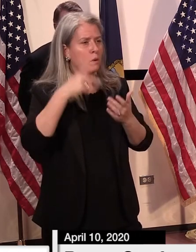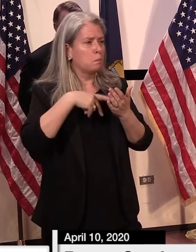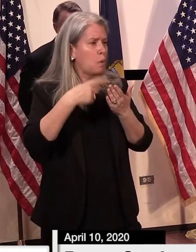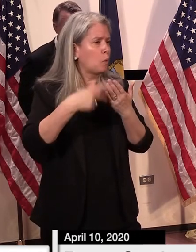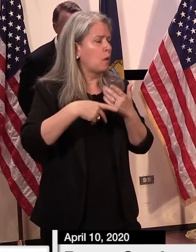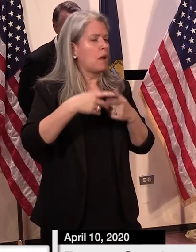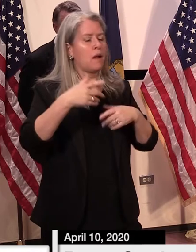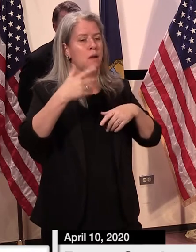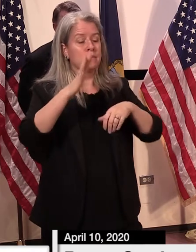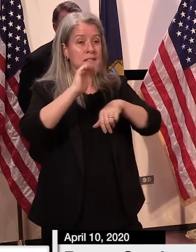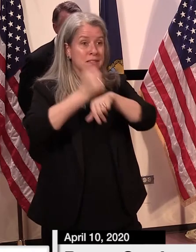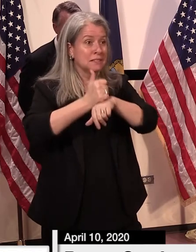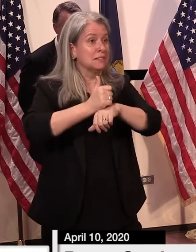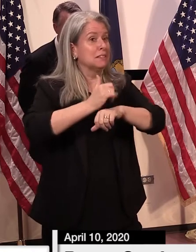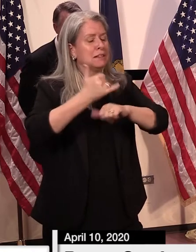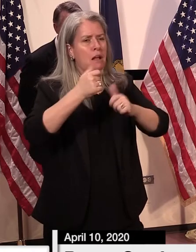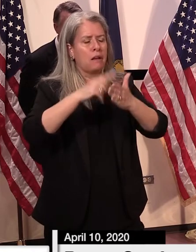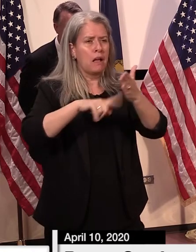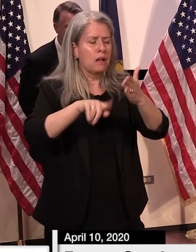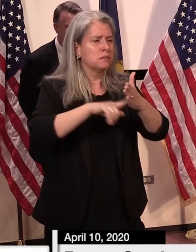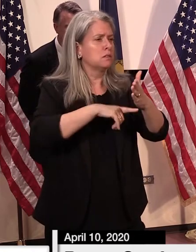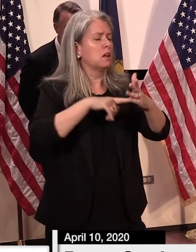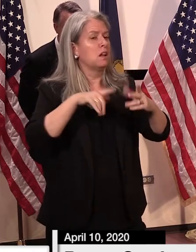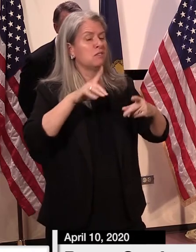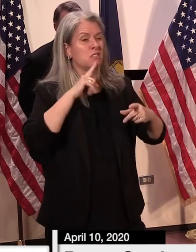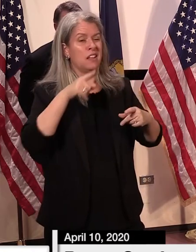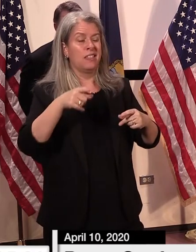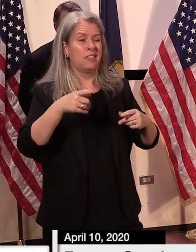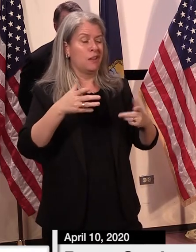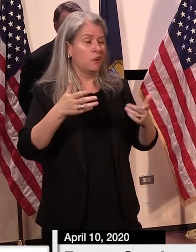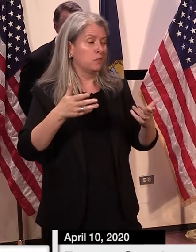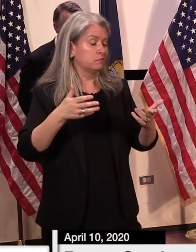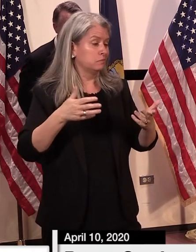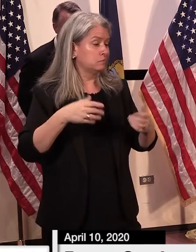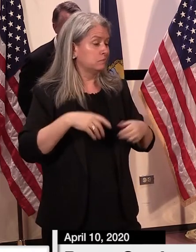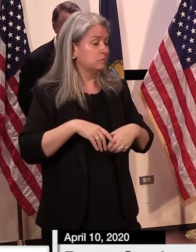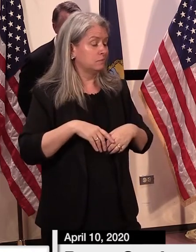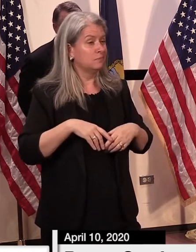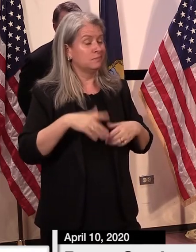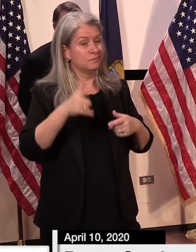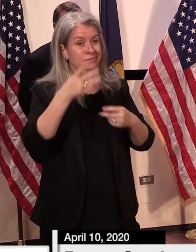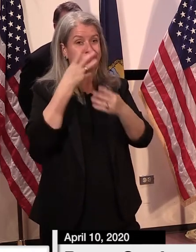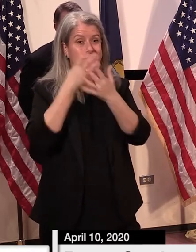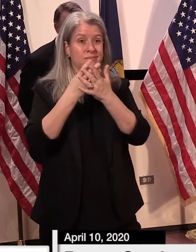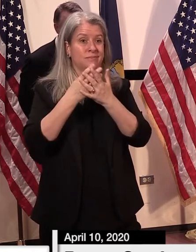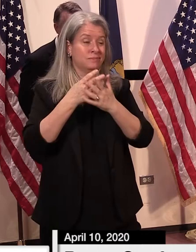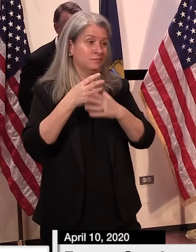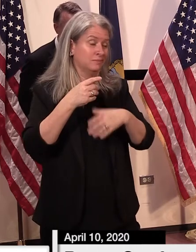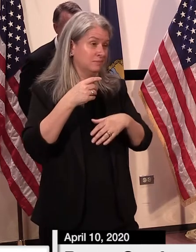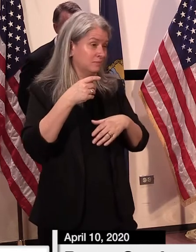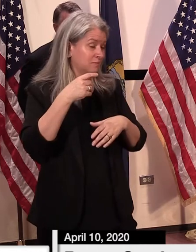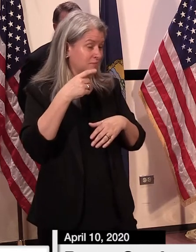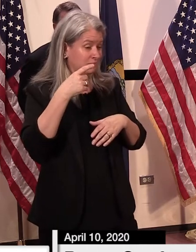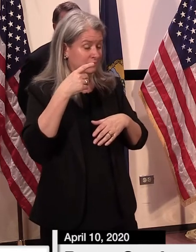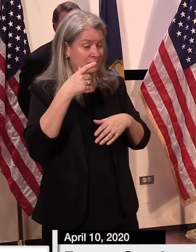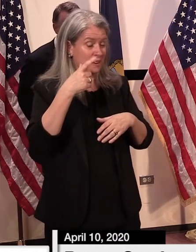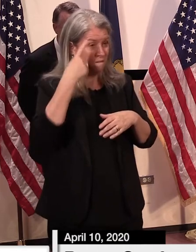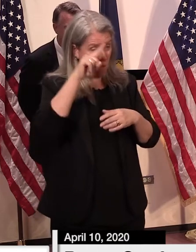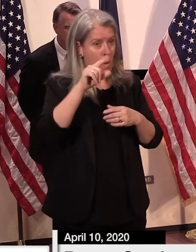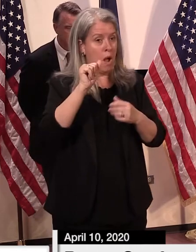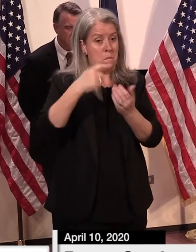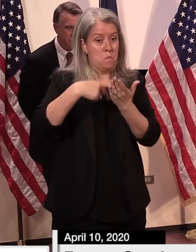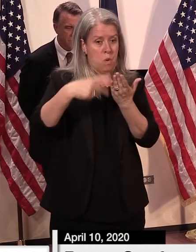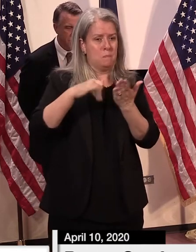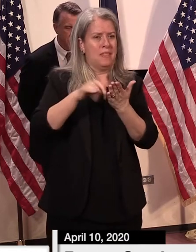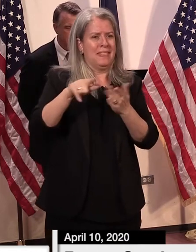programming began now it's canceled they're essentially um incarcerated for programming they can't receive um